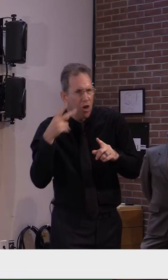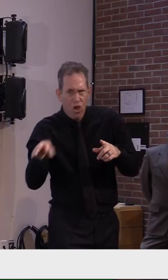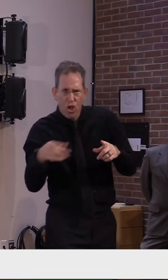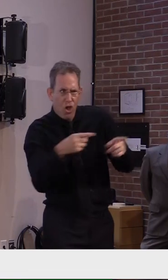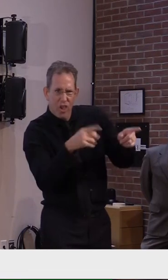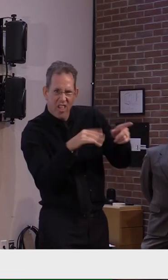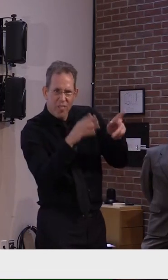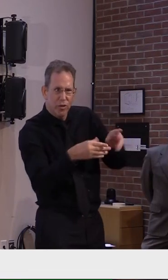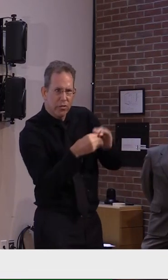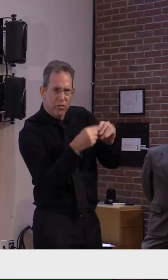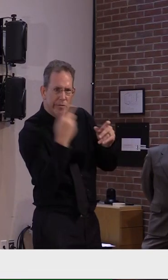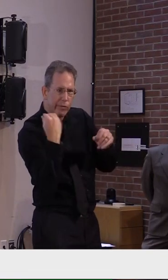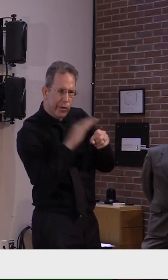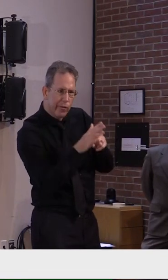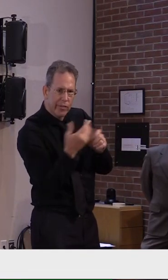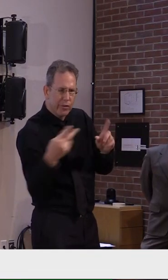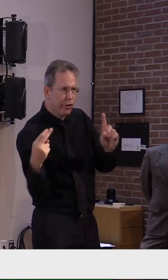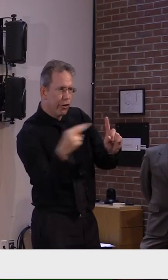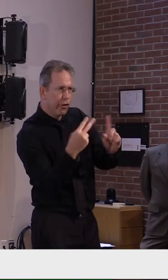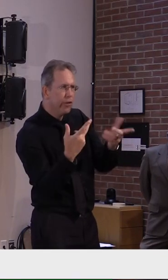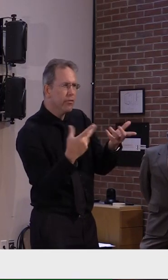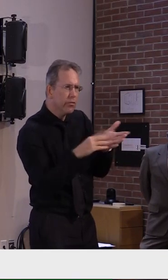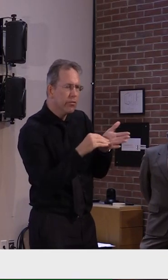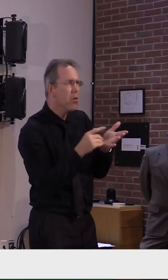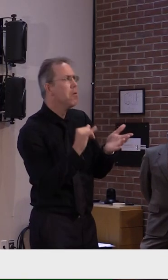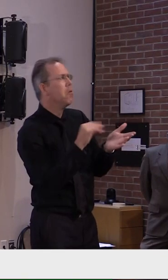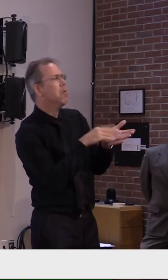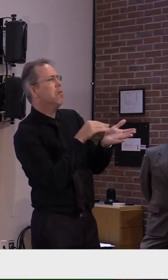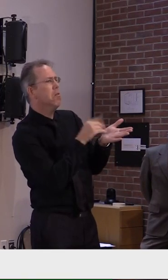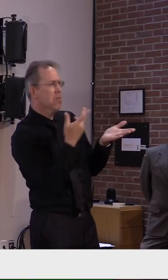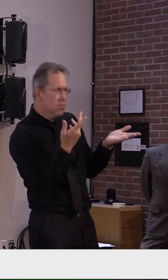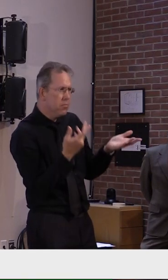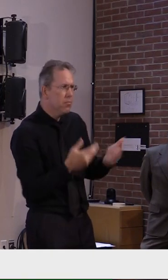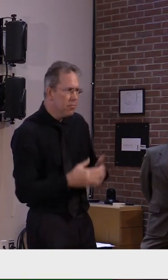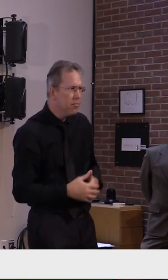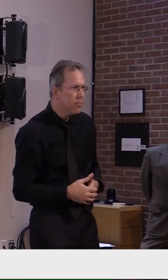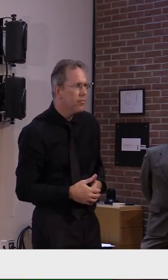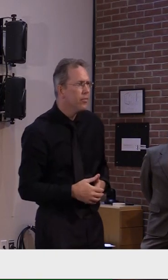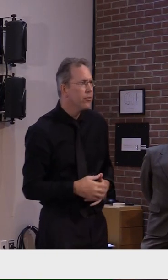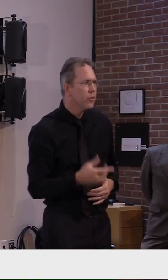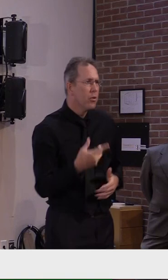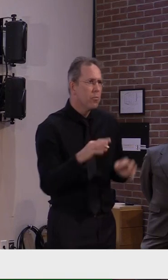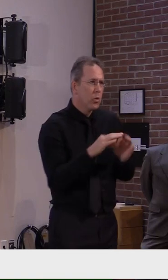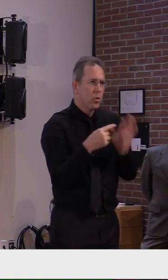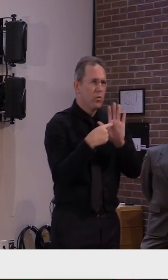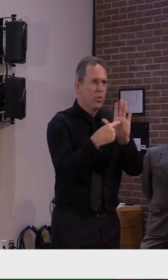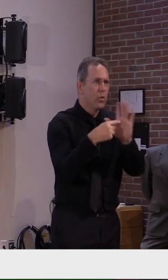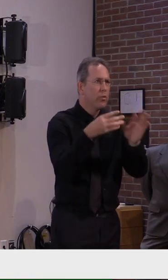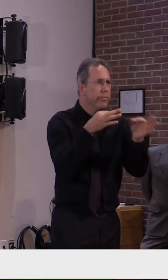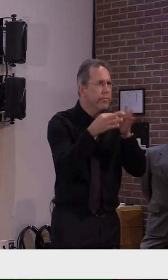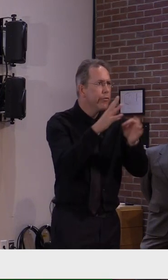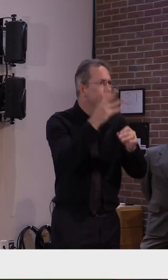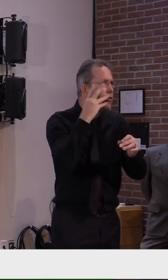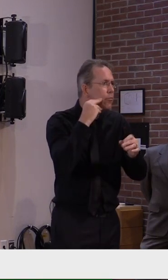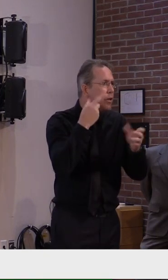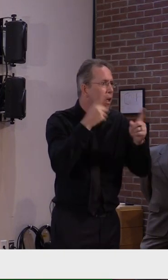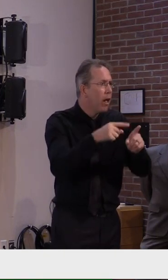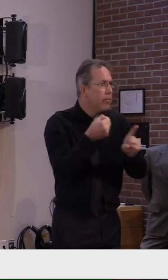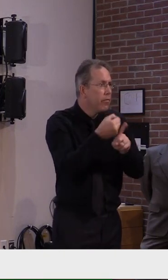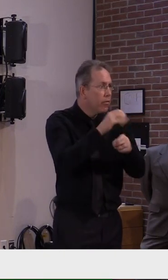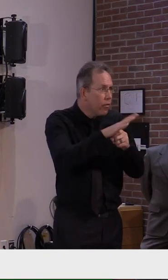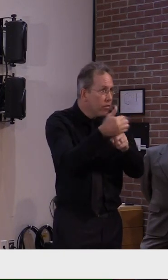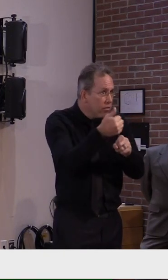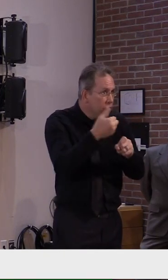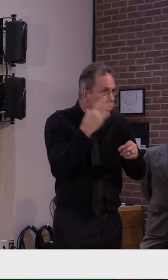a tough time or they went through this, um, tell others. And tell them how quickly it happened to them and how they let their guard down. Be honest